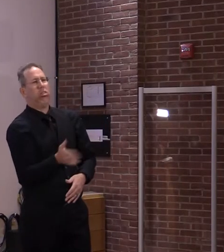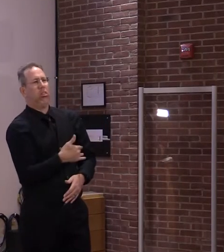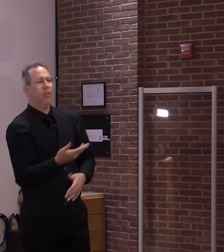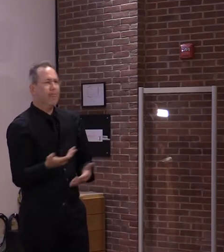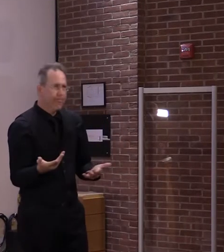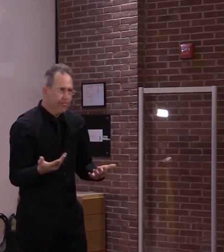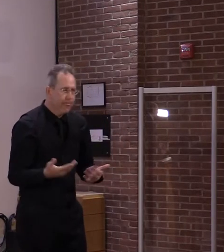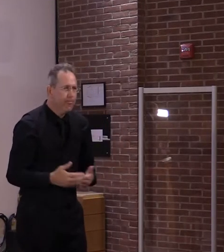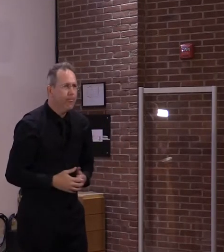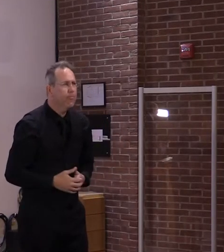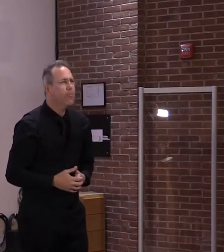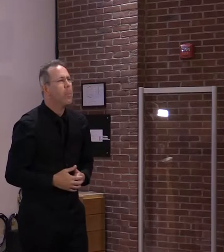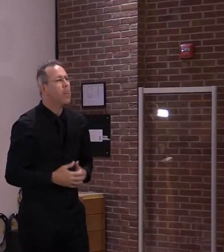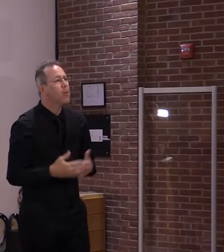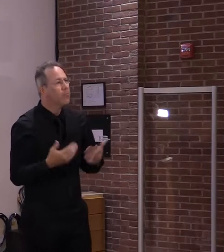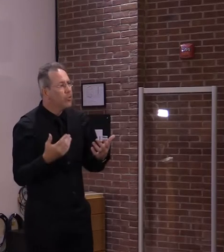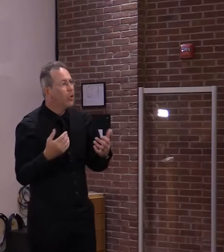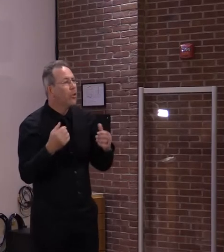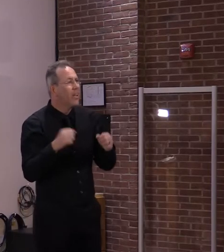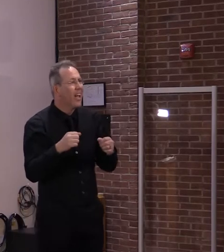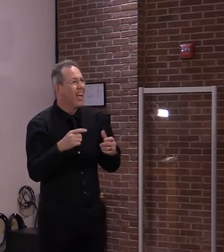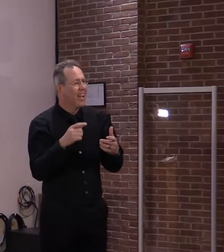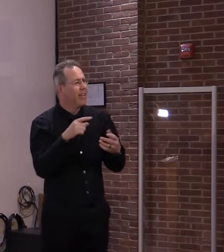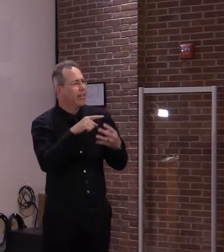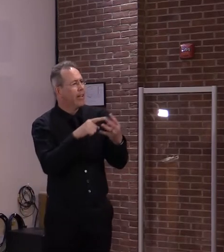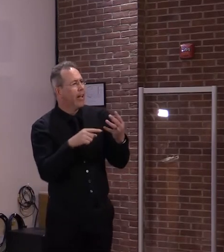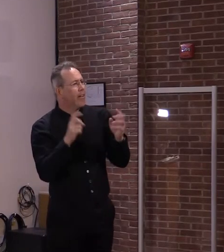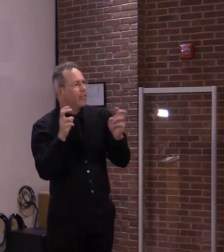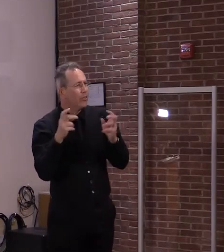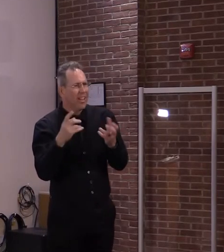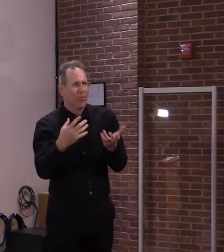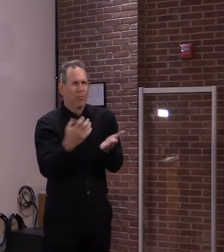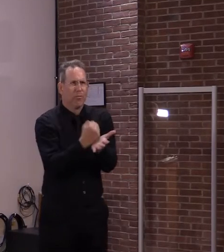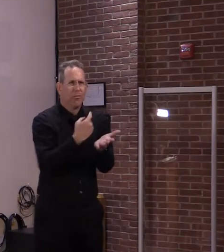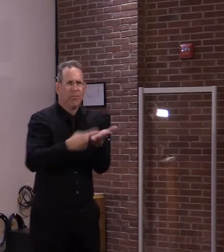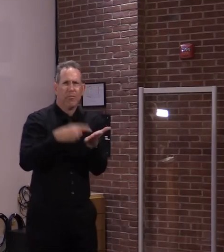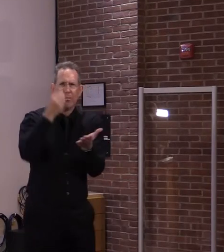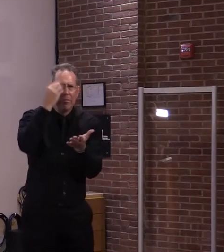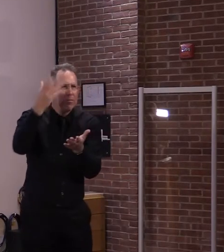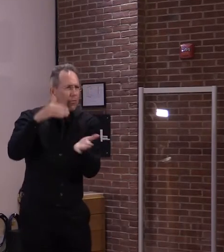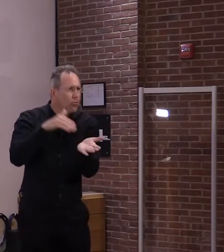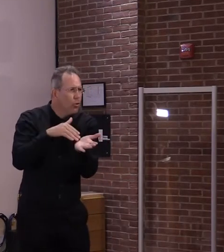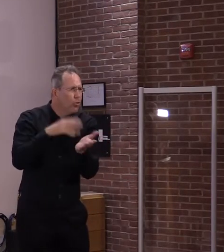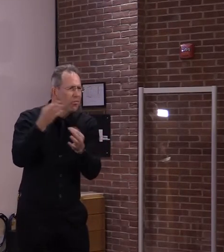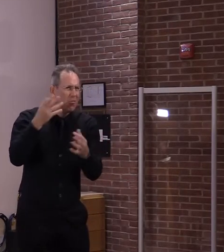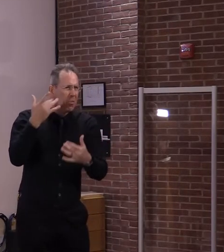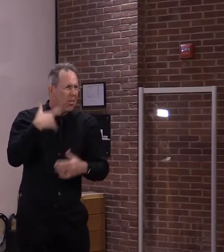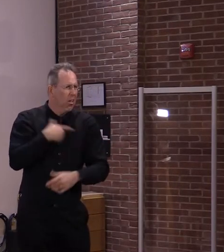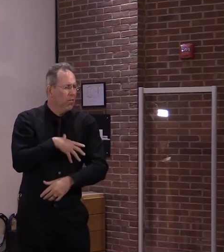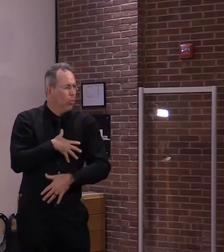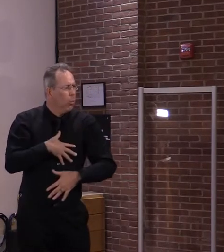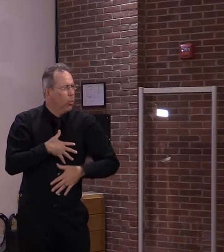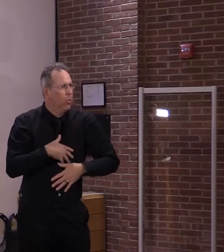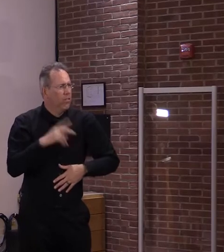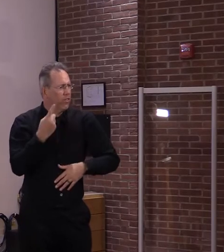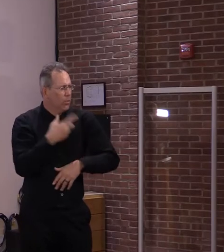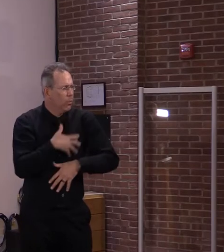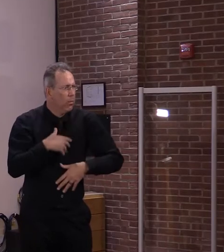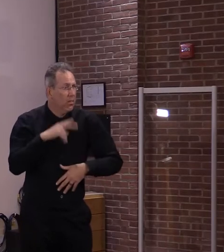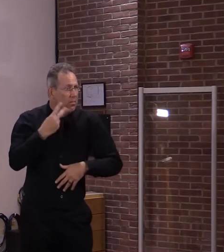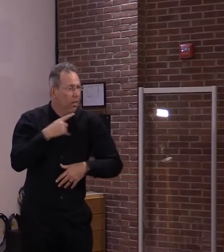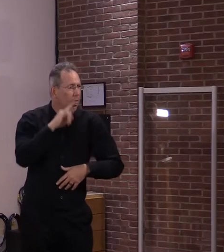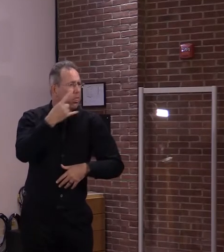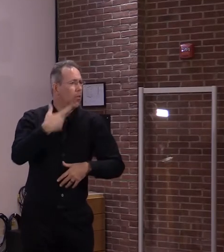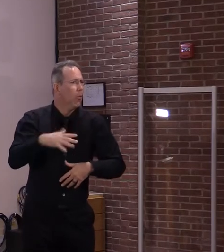And so, again, once we have an awareness, I think we can pretty much respond to whatever the concern